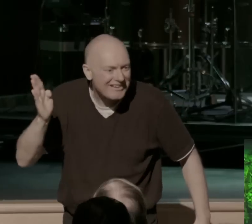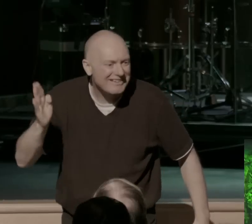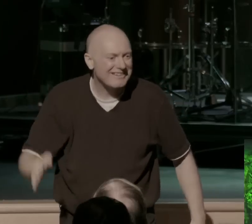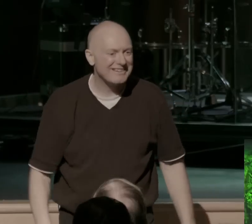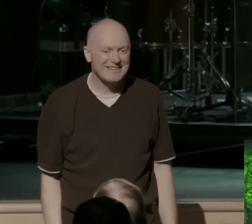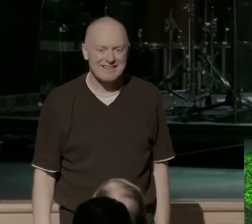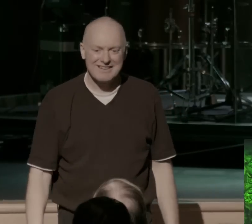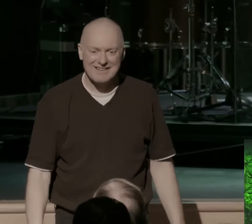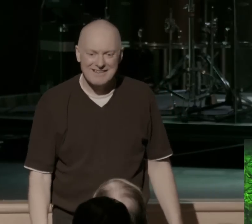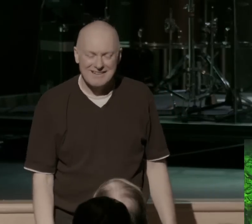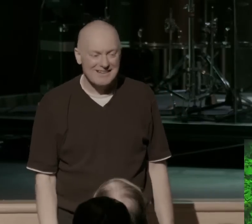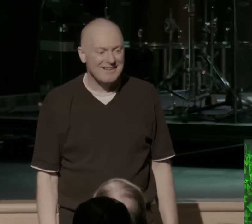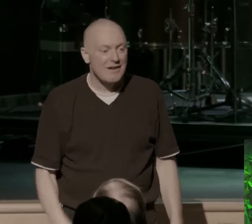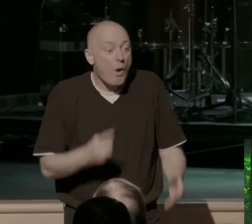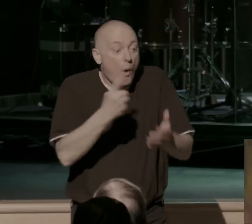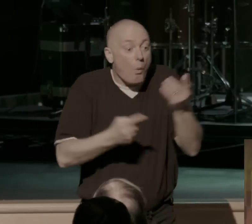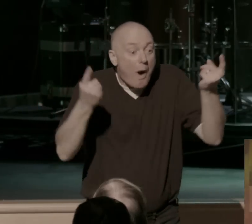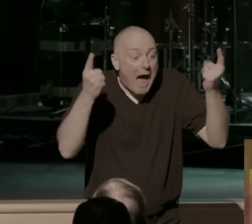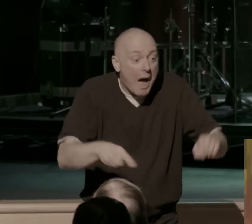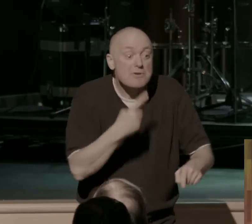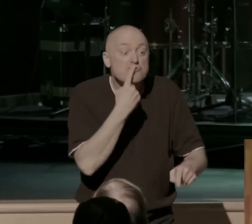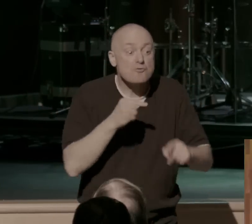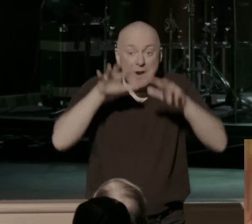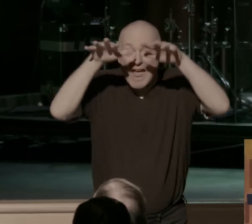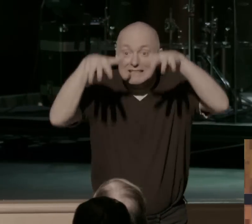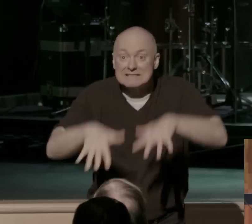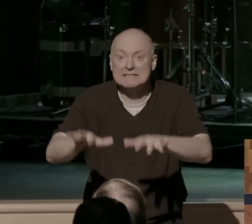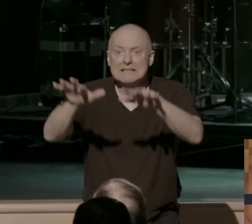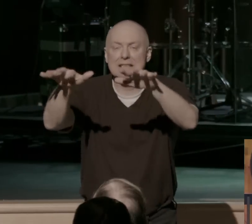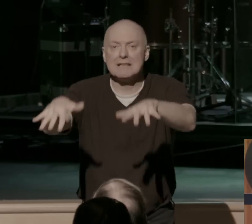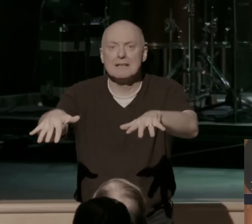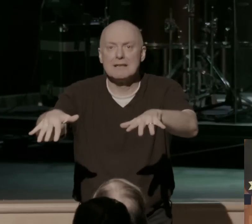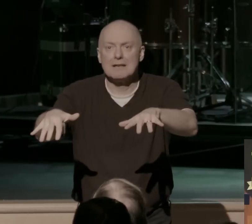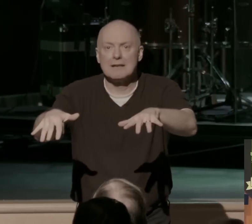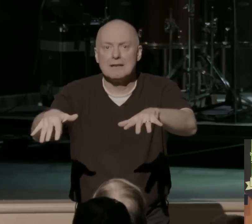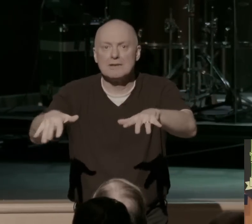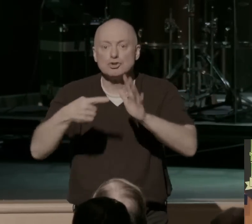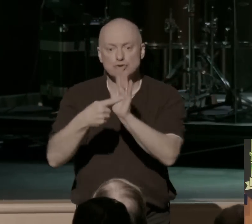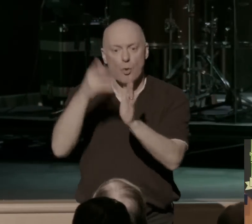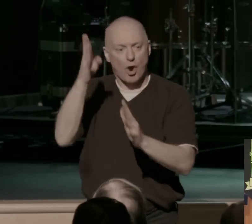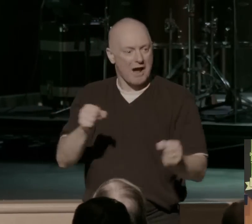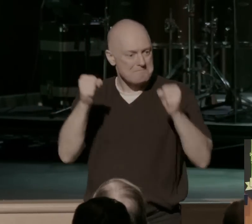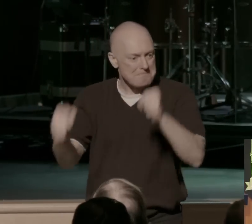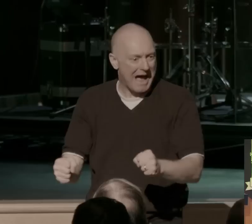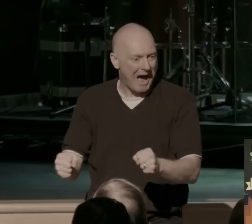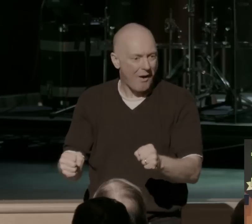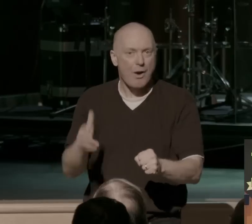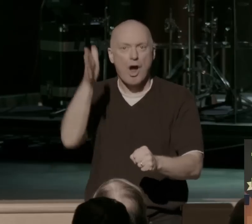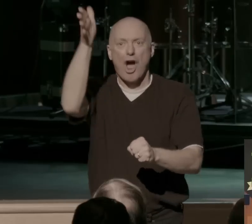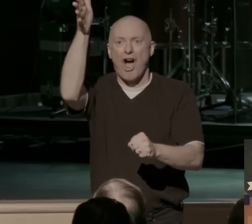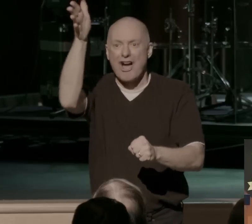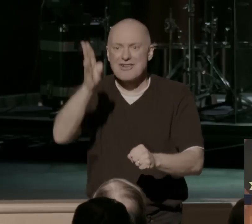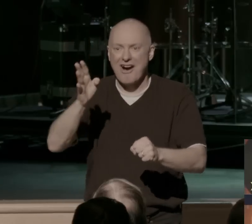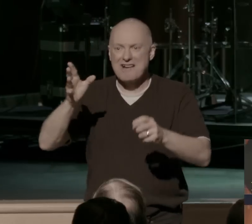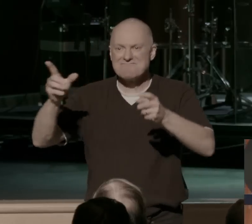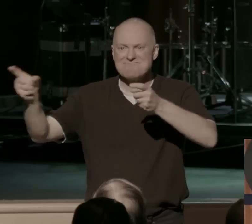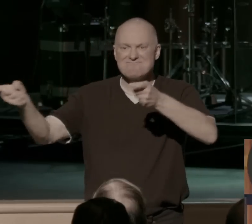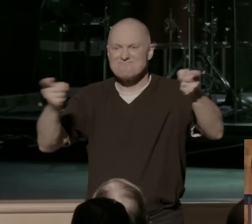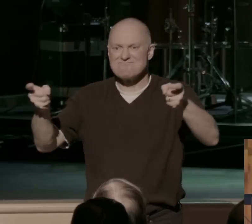What happens at the Red Sea? Remember that was that, this huge display of God's power where, where he steps in and, he opens up the Red Sea and the